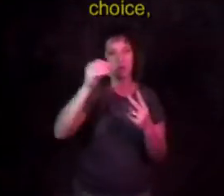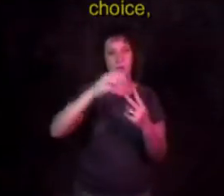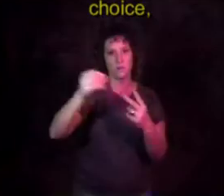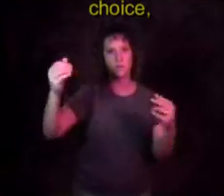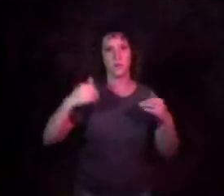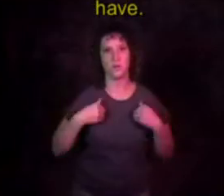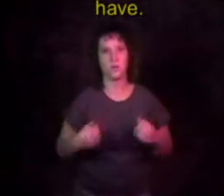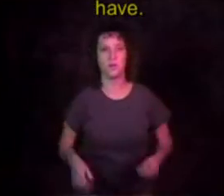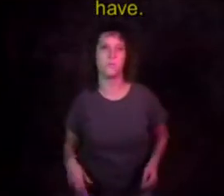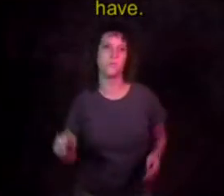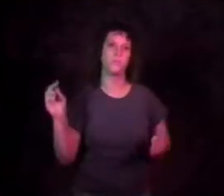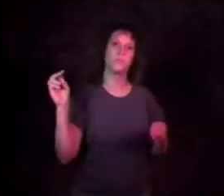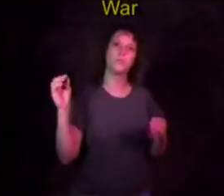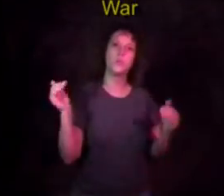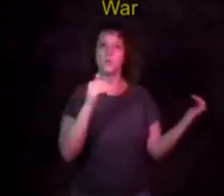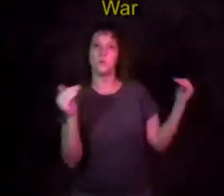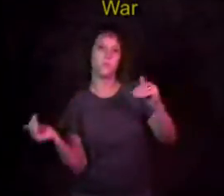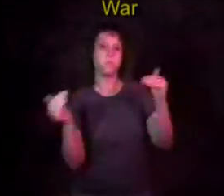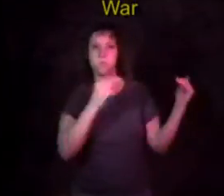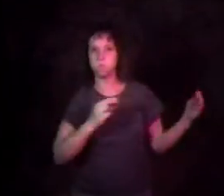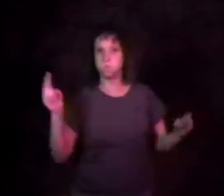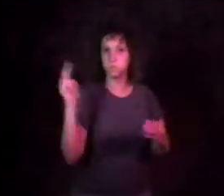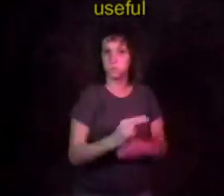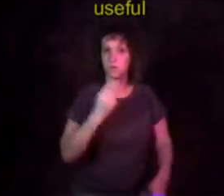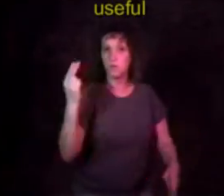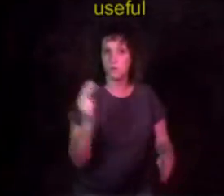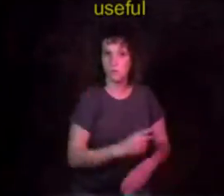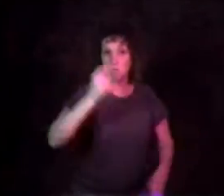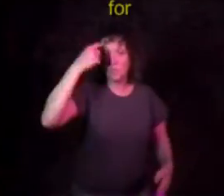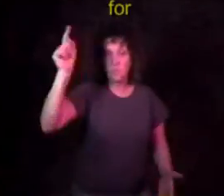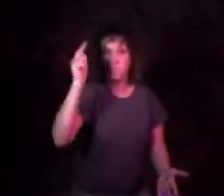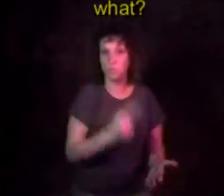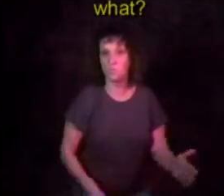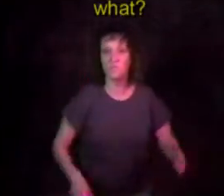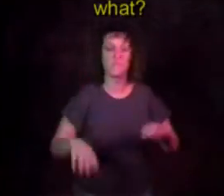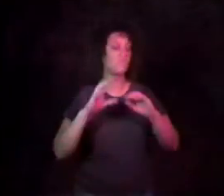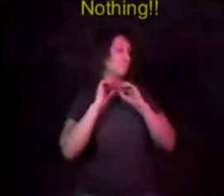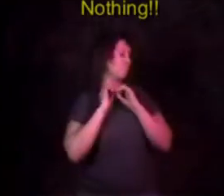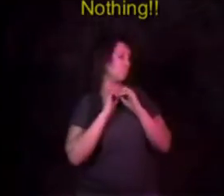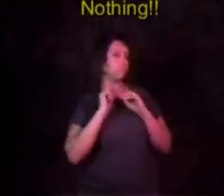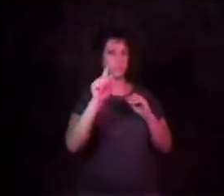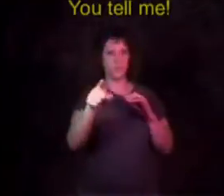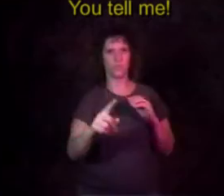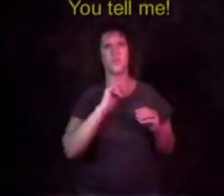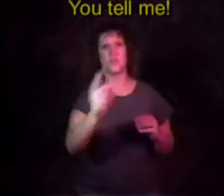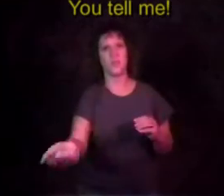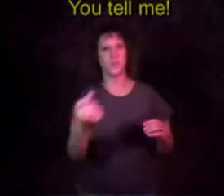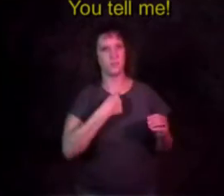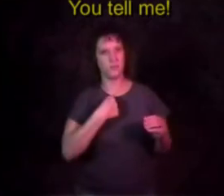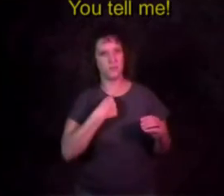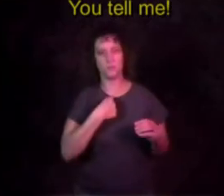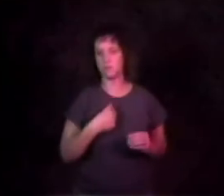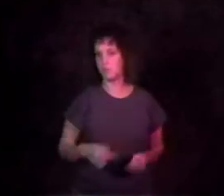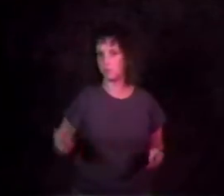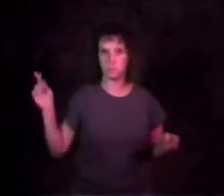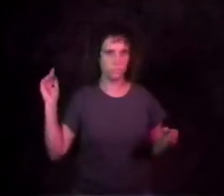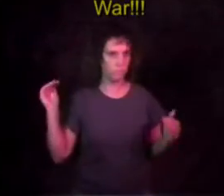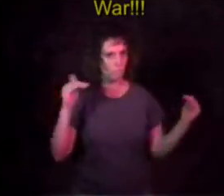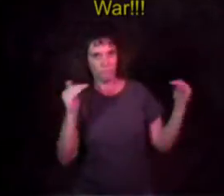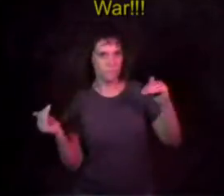one, two, what is it good for, you tell me, said, said, said,